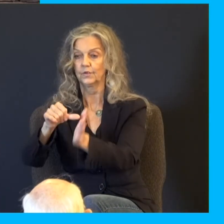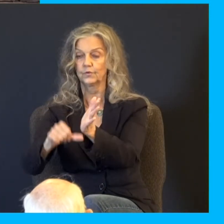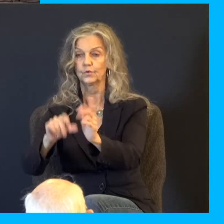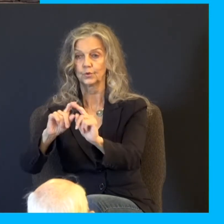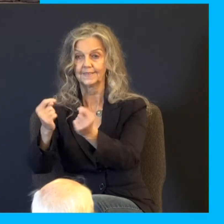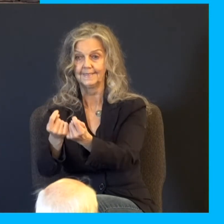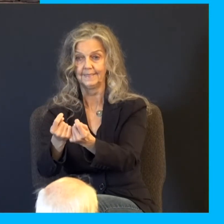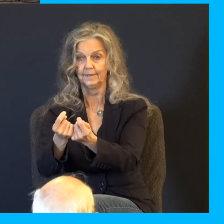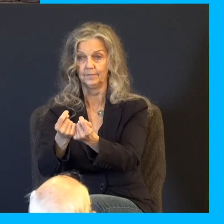not knowing if we'd see her again.